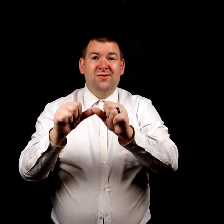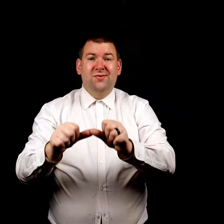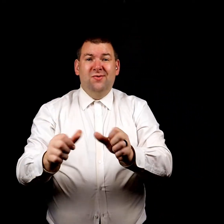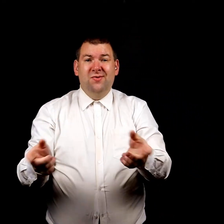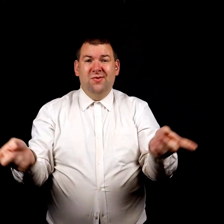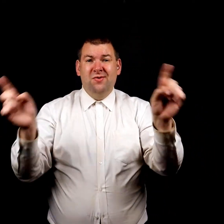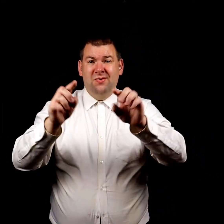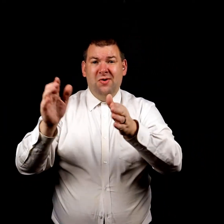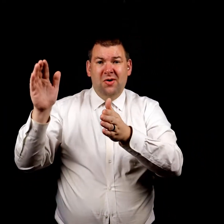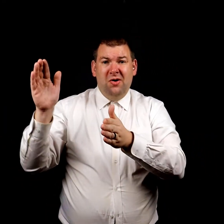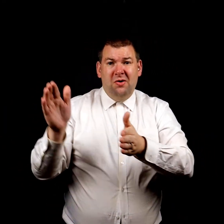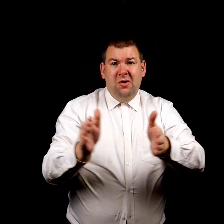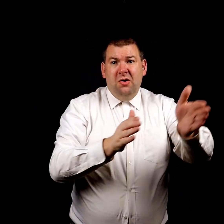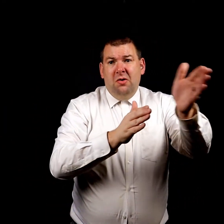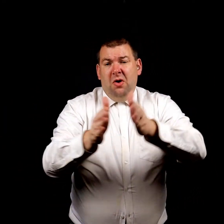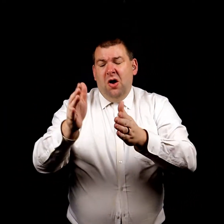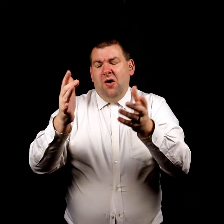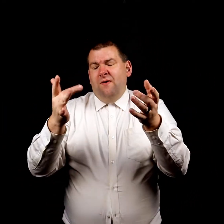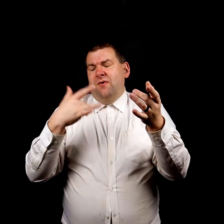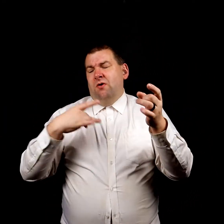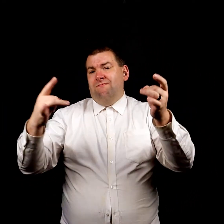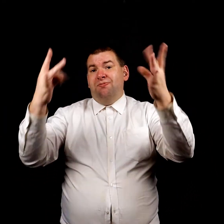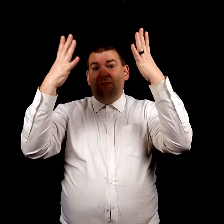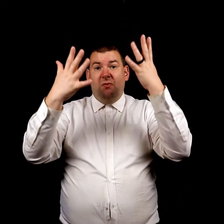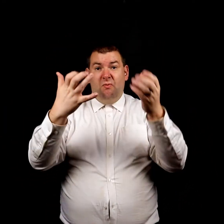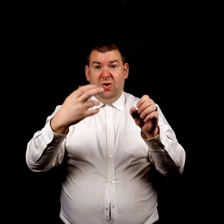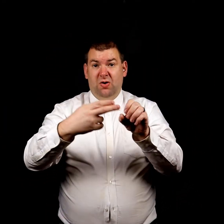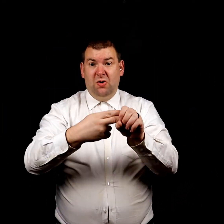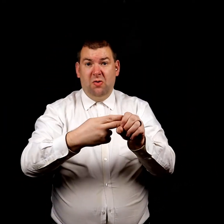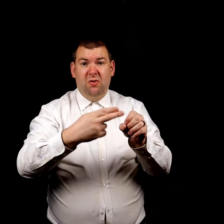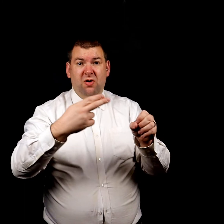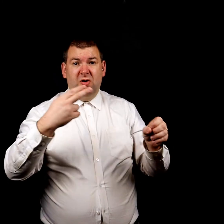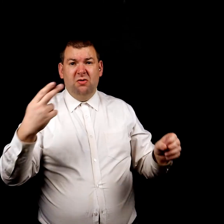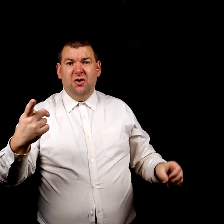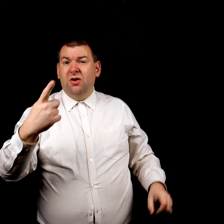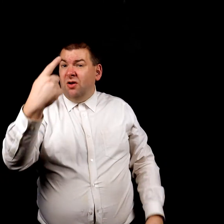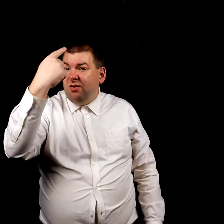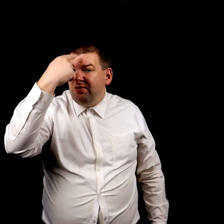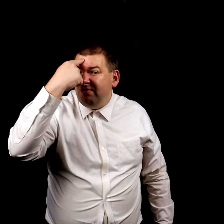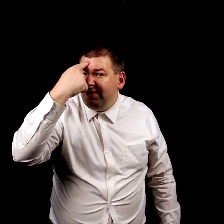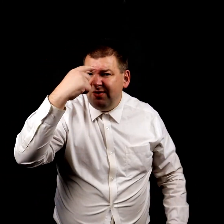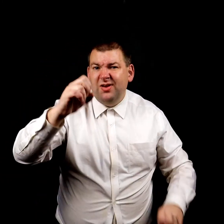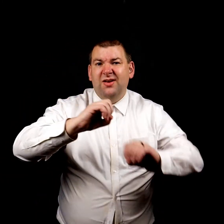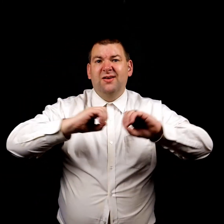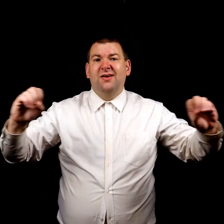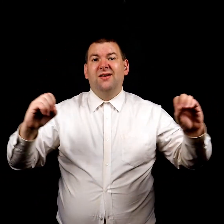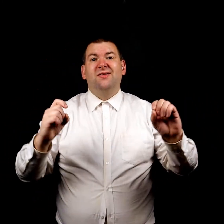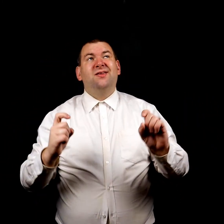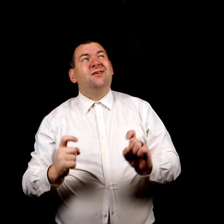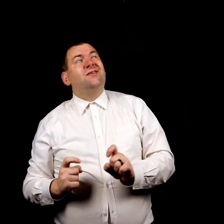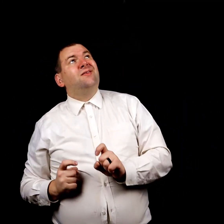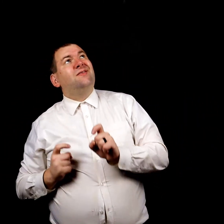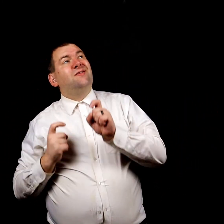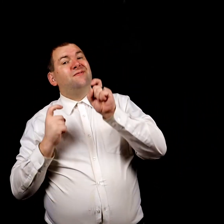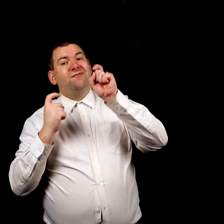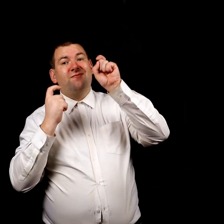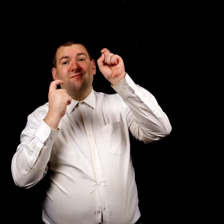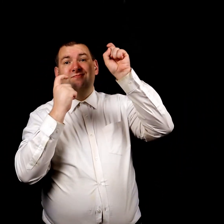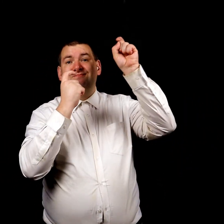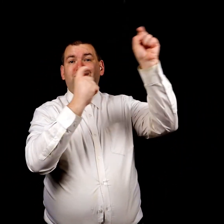When the road is long and you want to quit, cause you think you've got nothing left